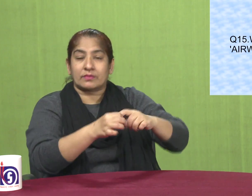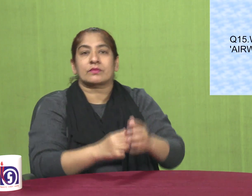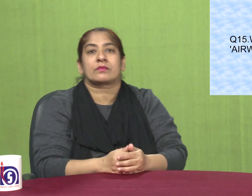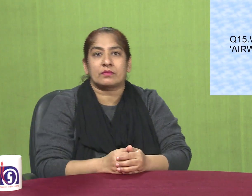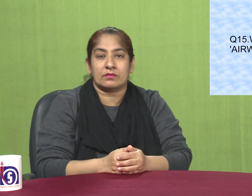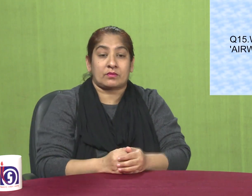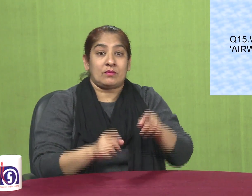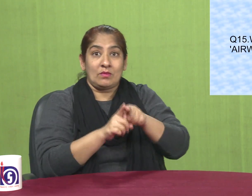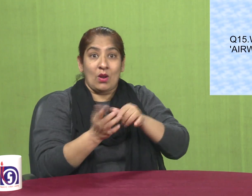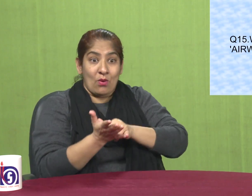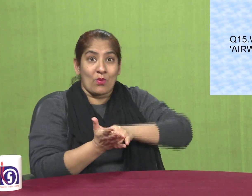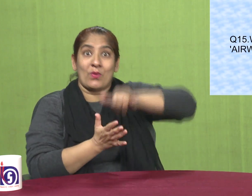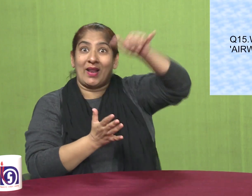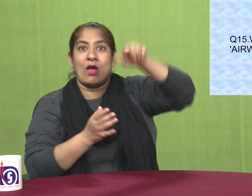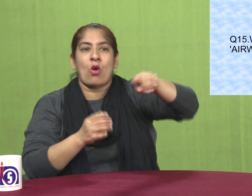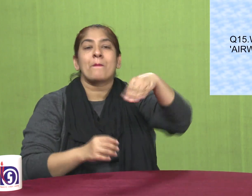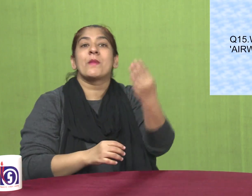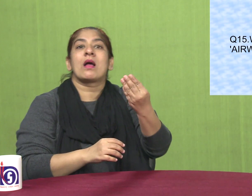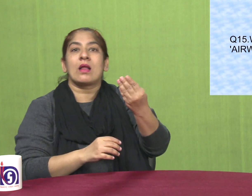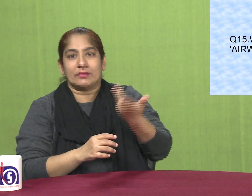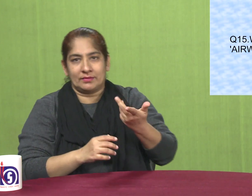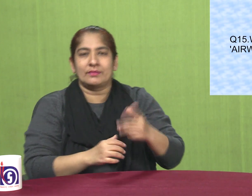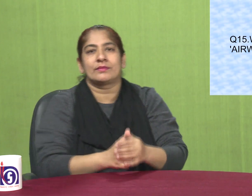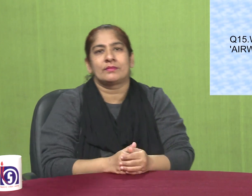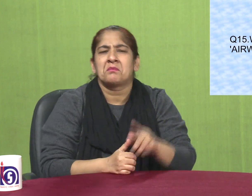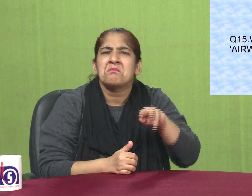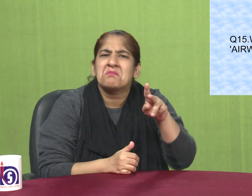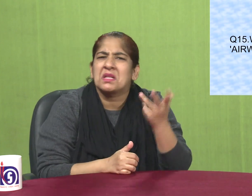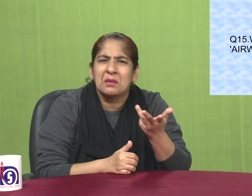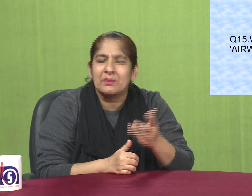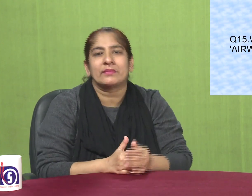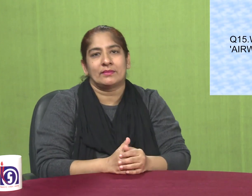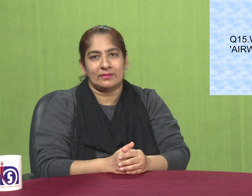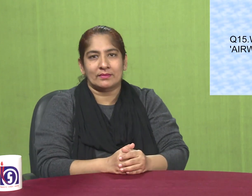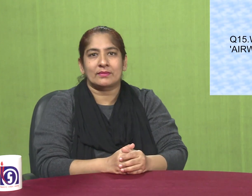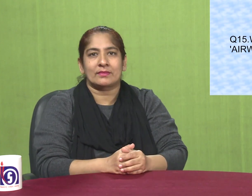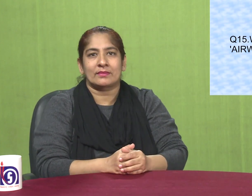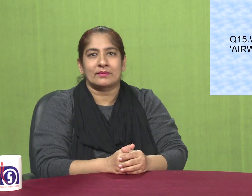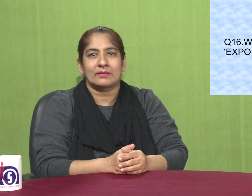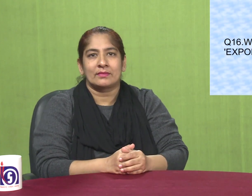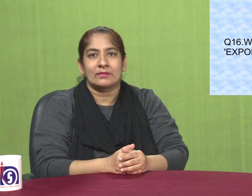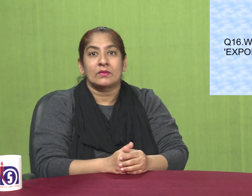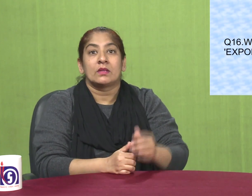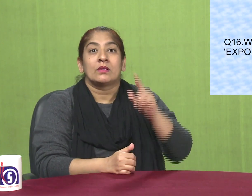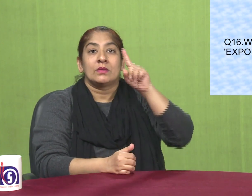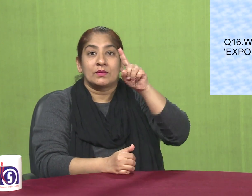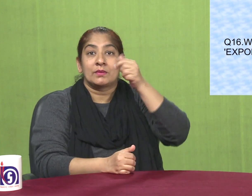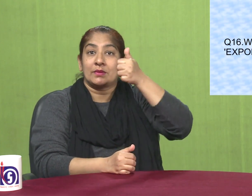15 what is meant by airway bill question